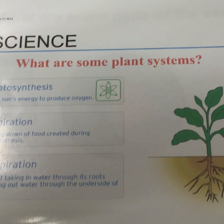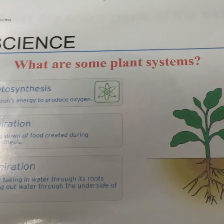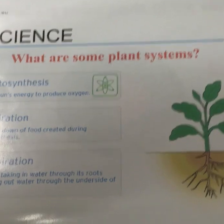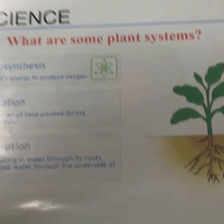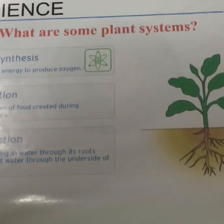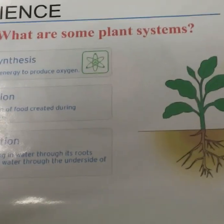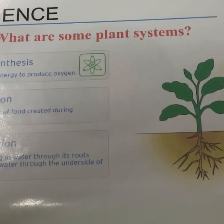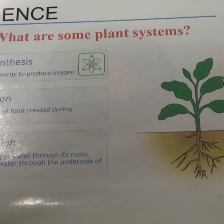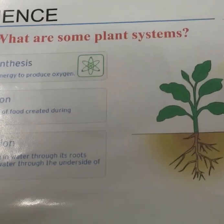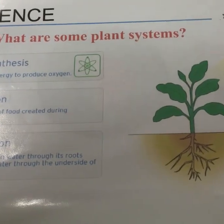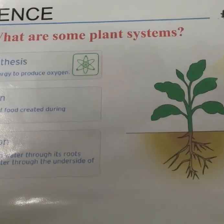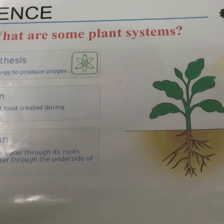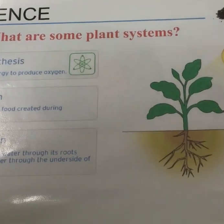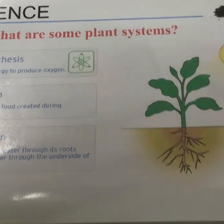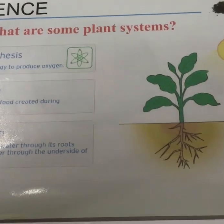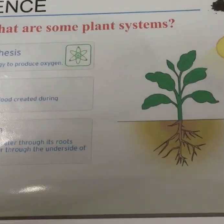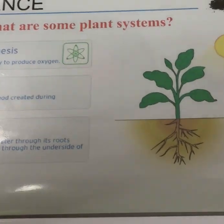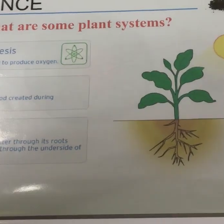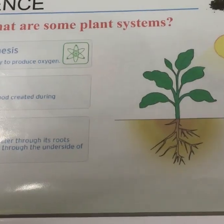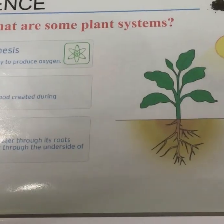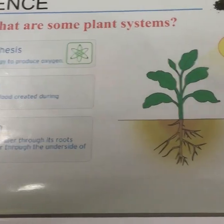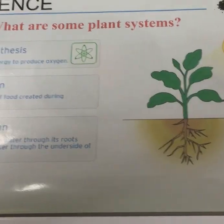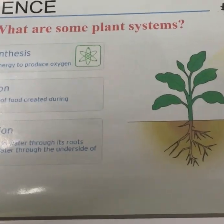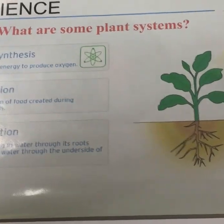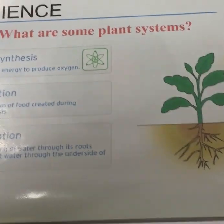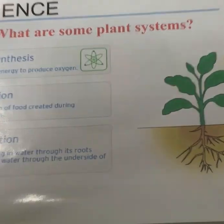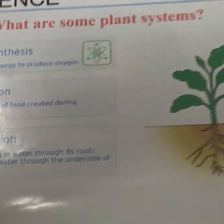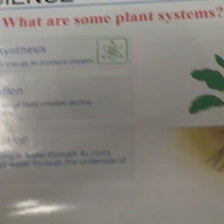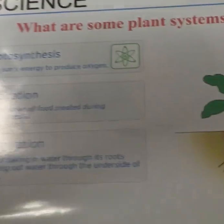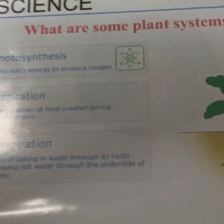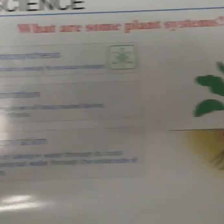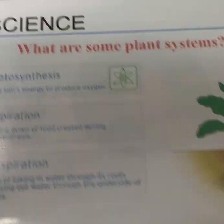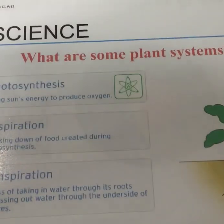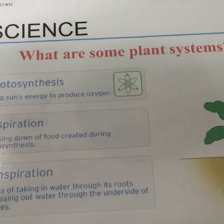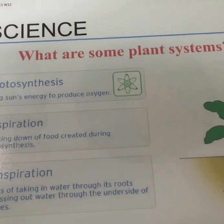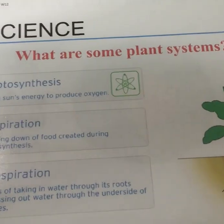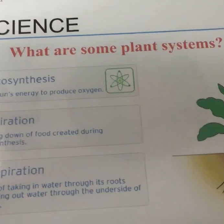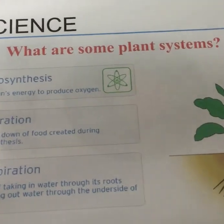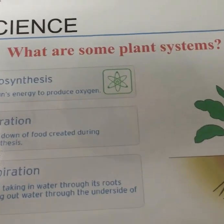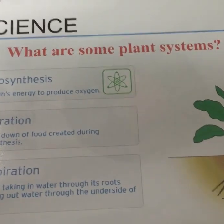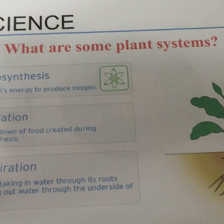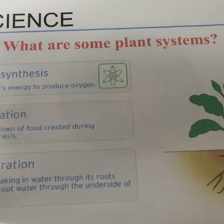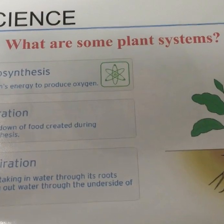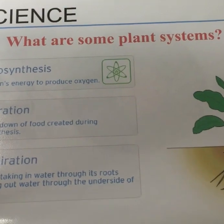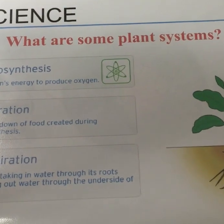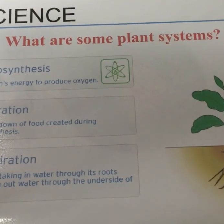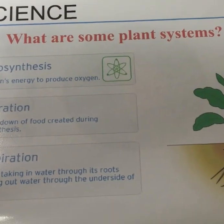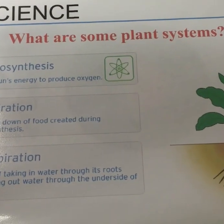Science, week 12. What are some plant systems? Photosynthesis, respiration,